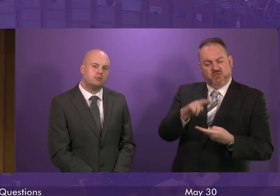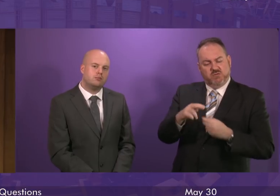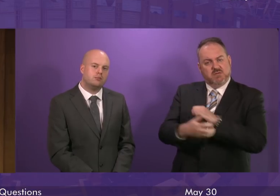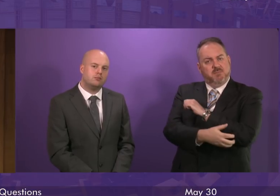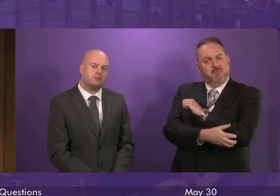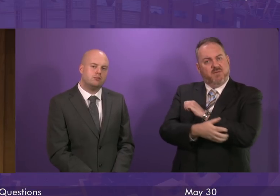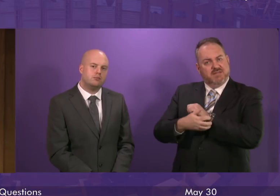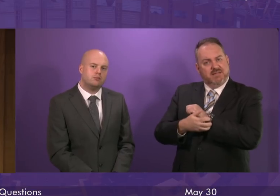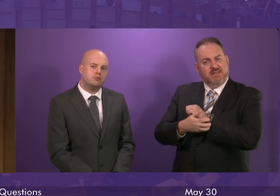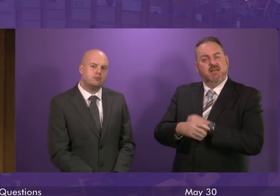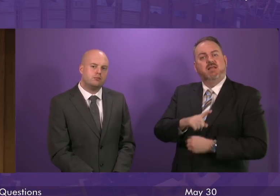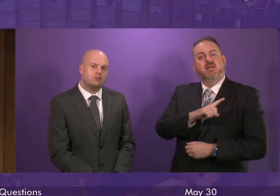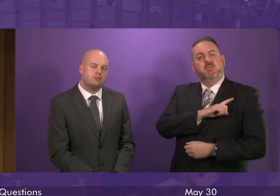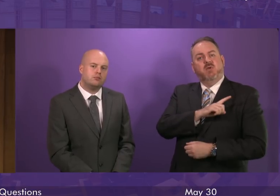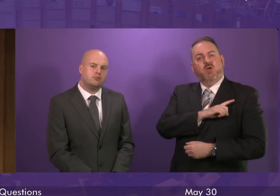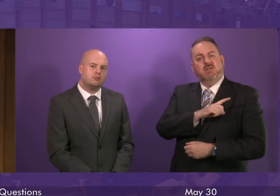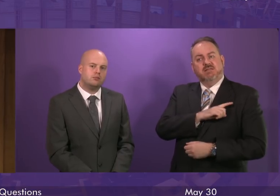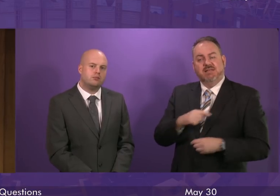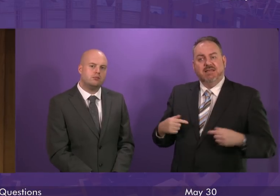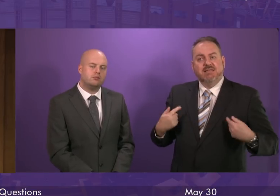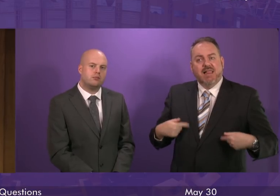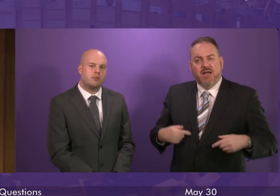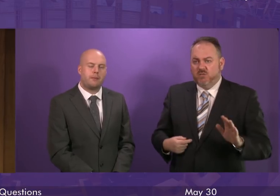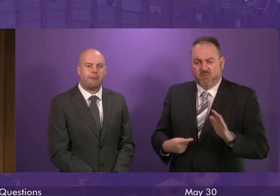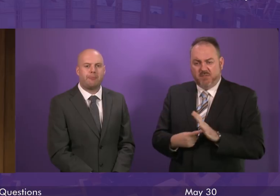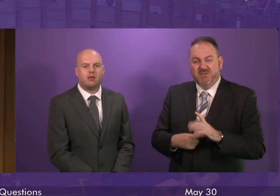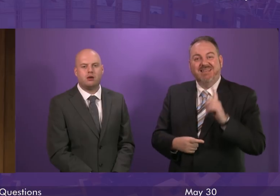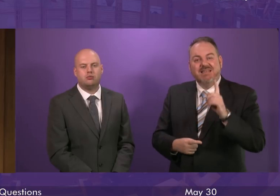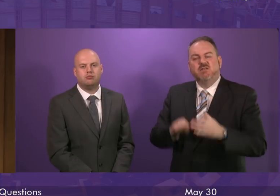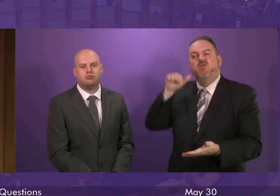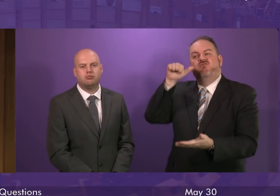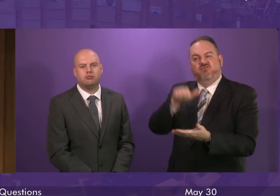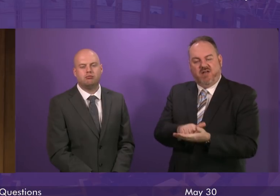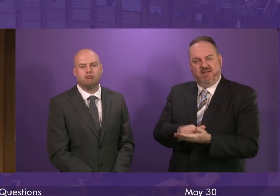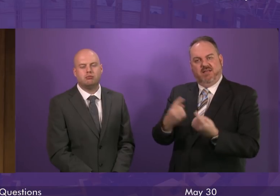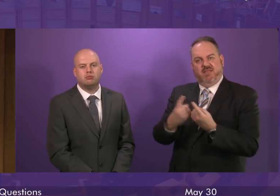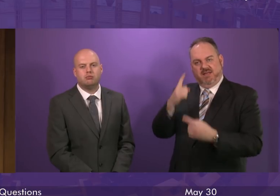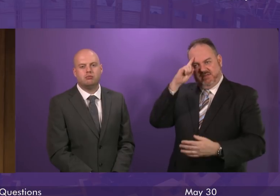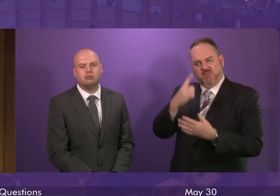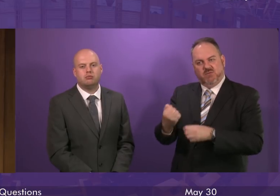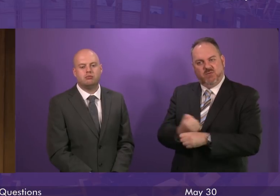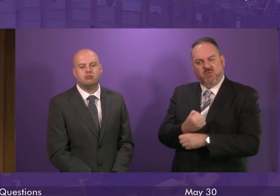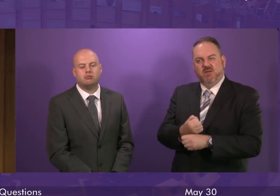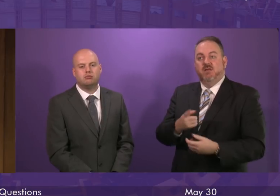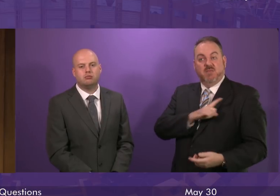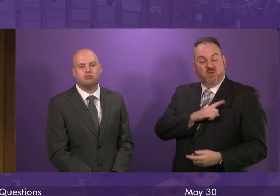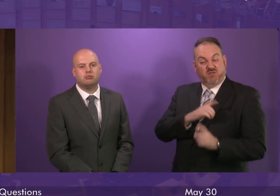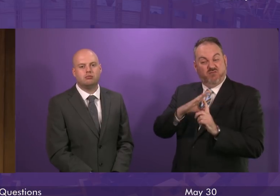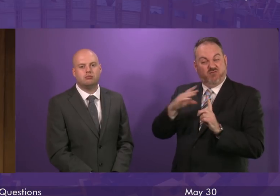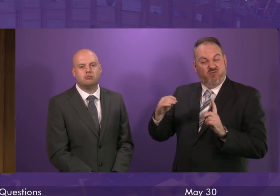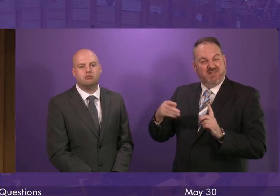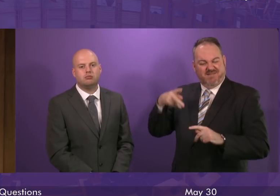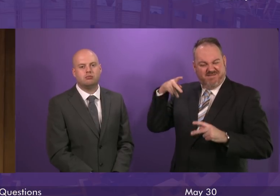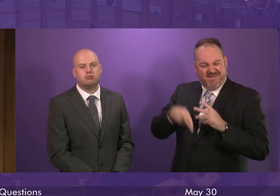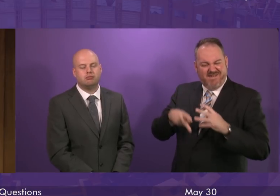And what she does not because it's allowed, but because it's the right thing to do. If it didn't have to mitigate the worst effects of Tory austerity to the tune of